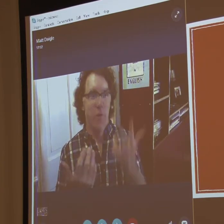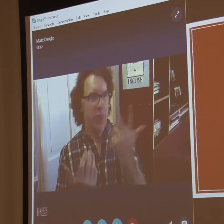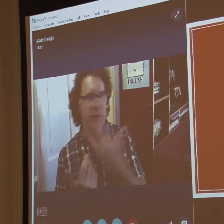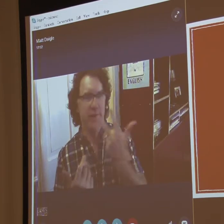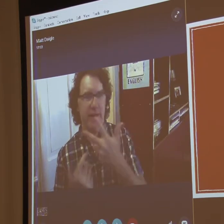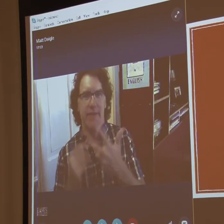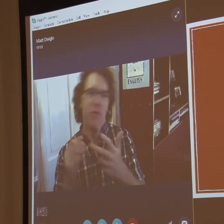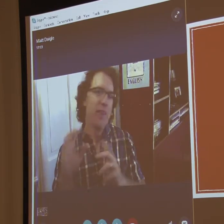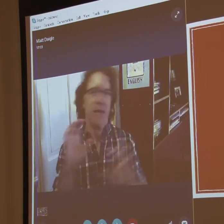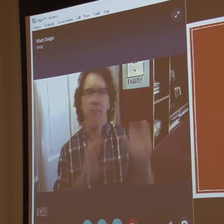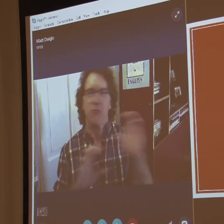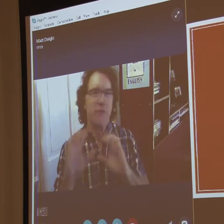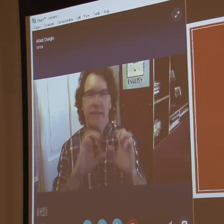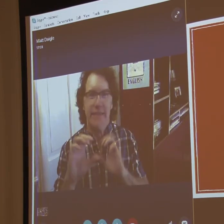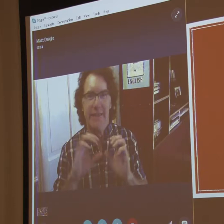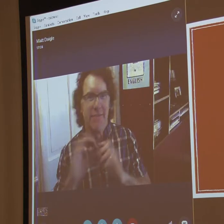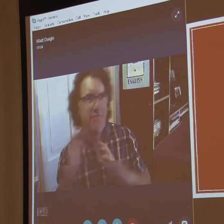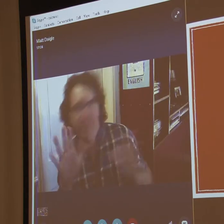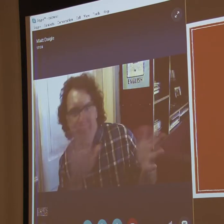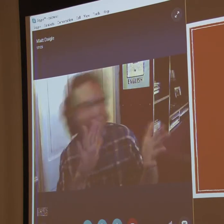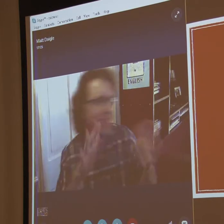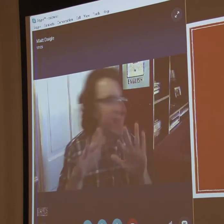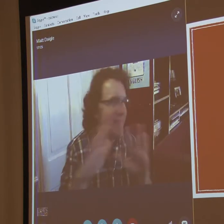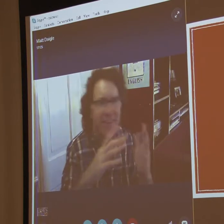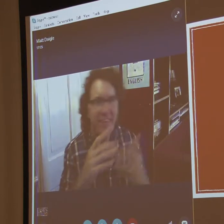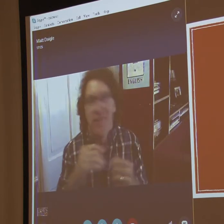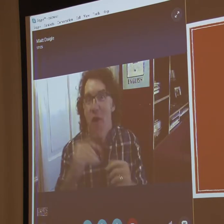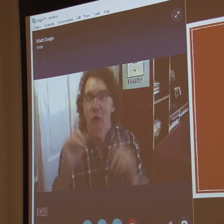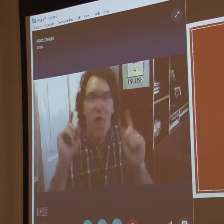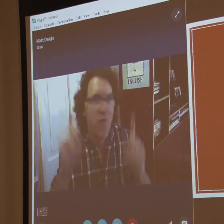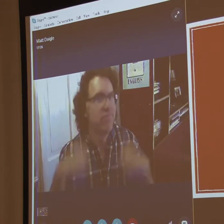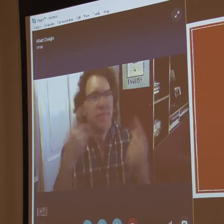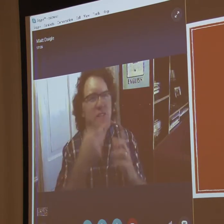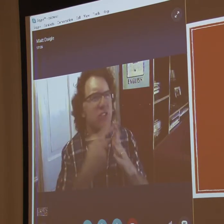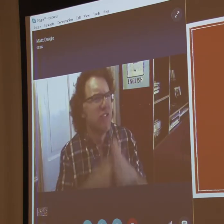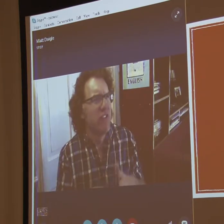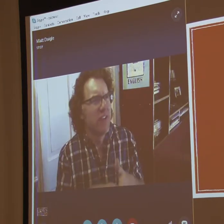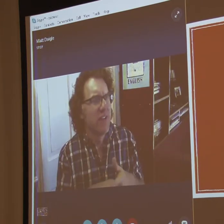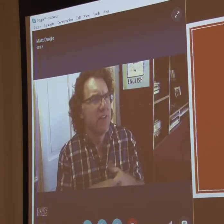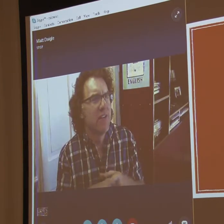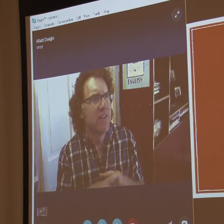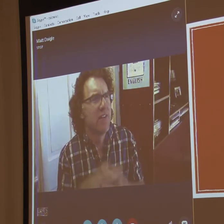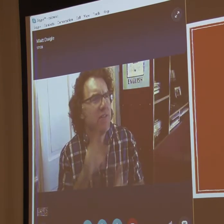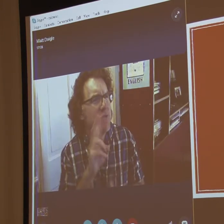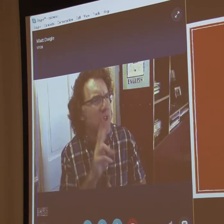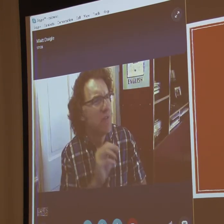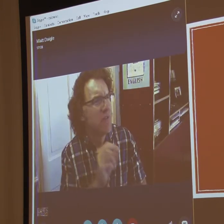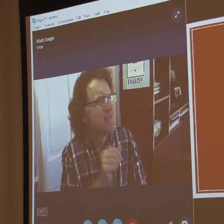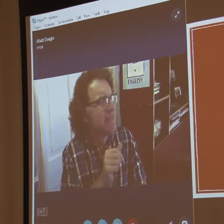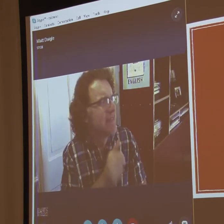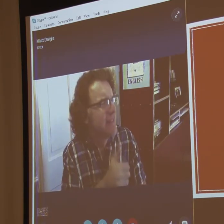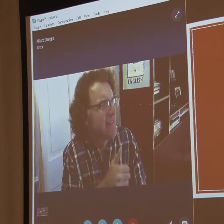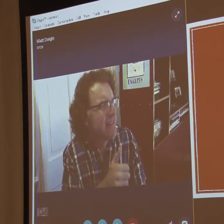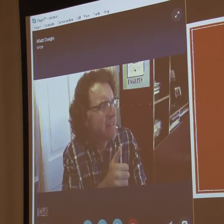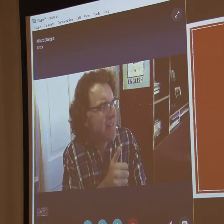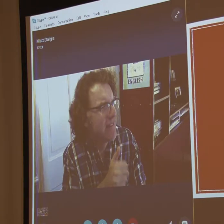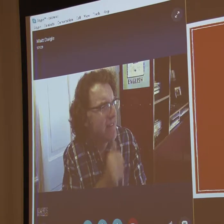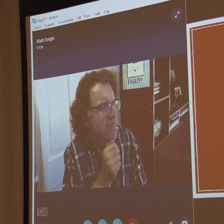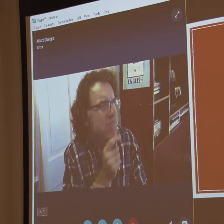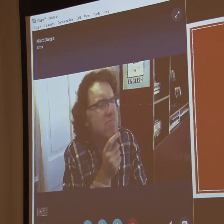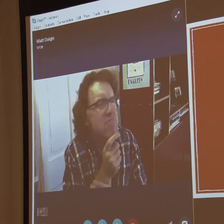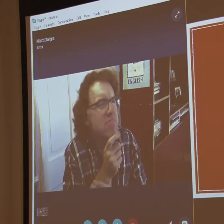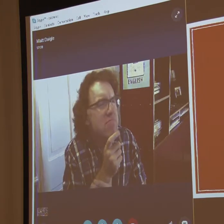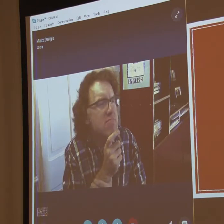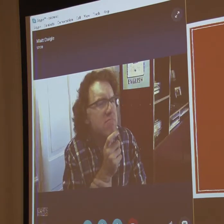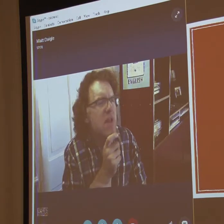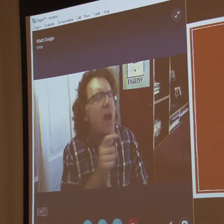story began of that deaf guy. So, that was our specific chemistry. And I want to